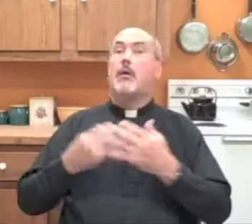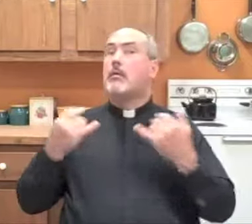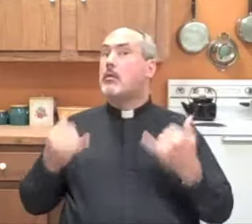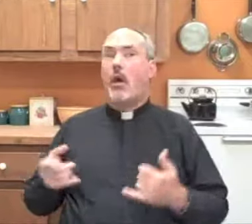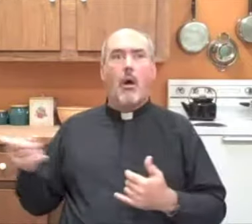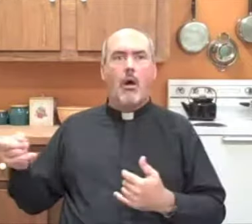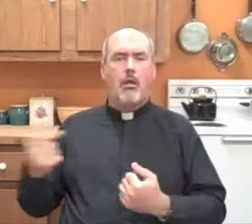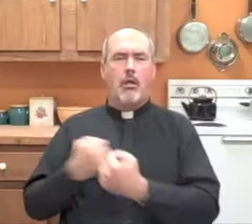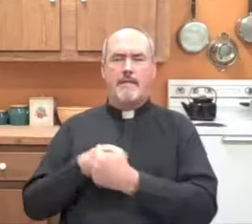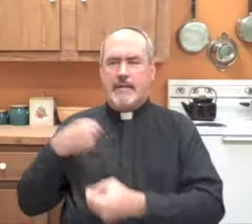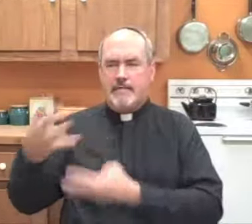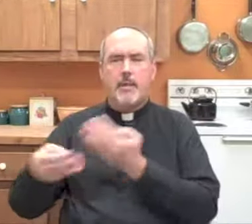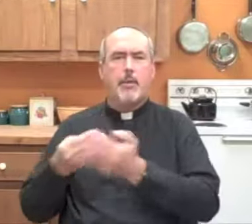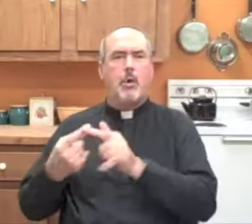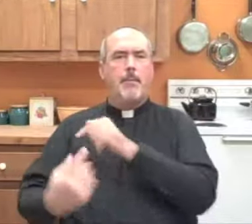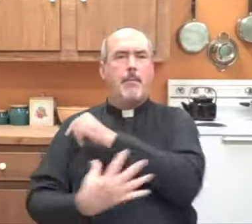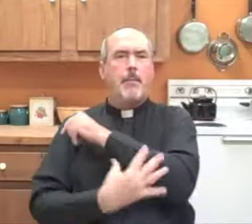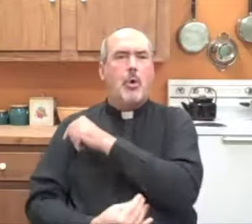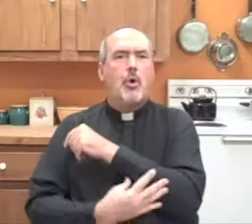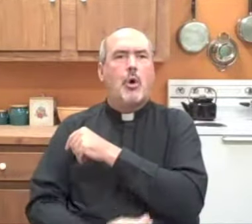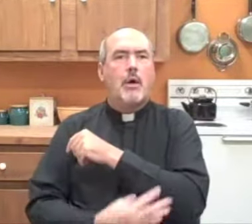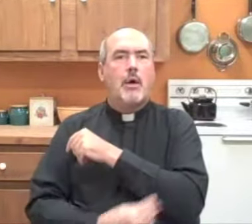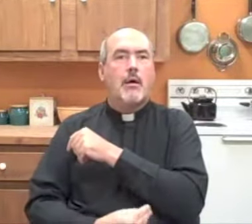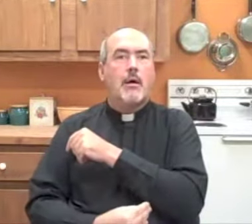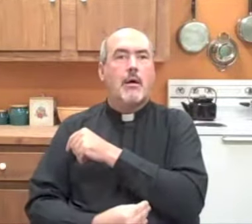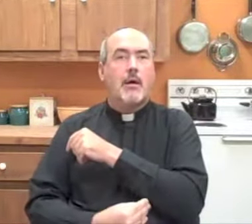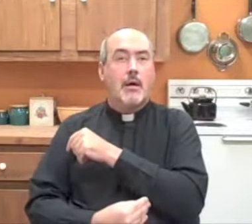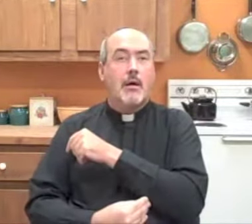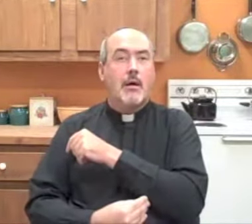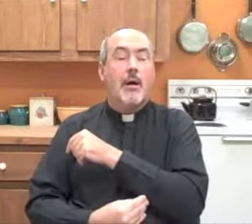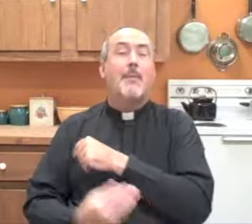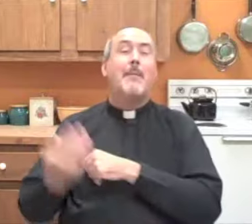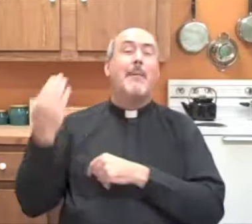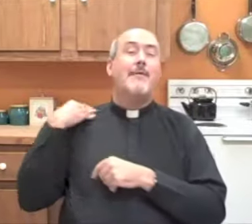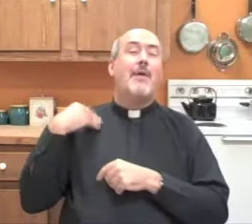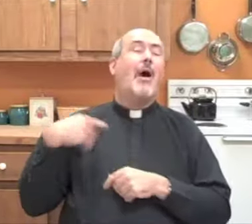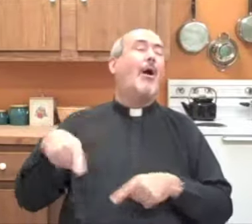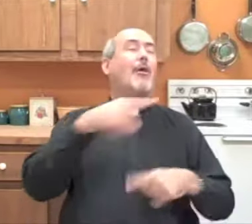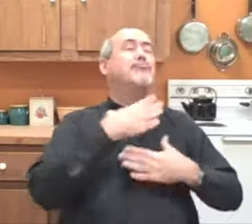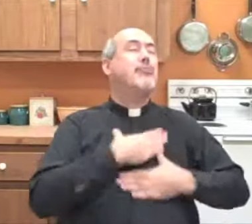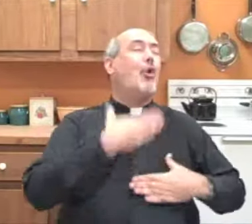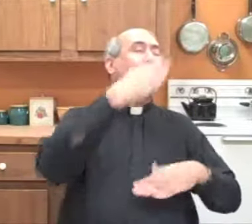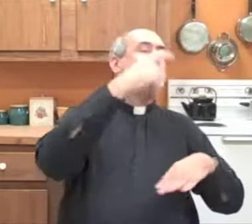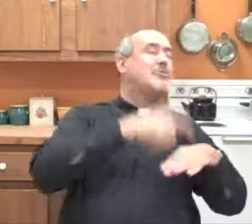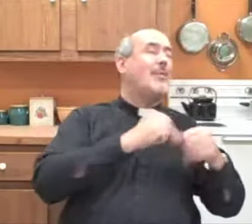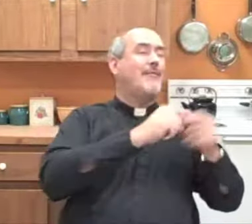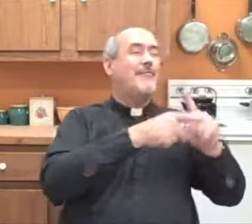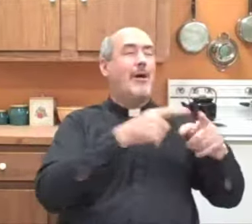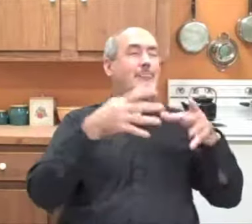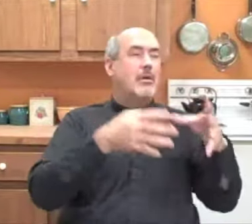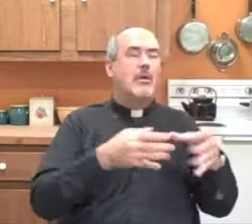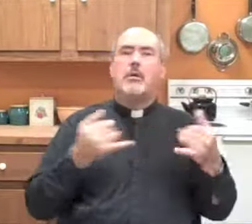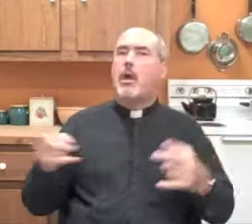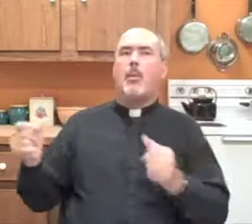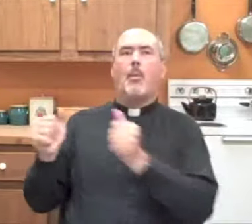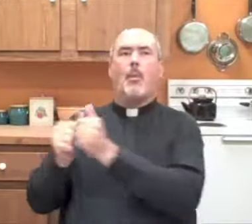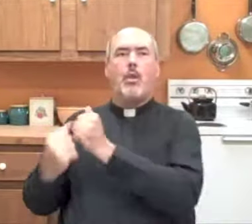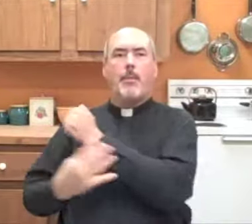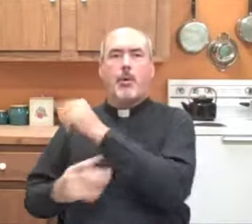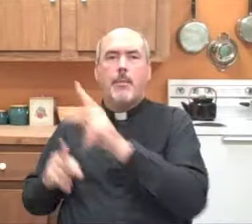In the past, he would spend lots of money on frivolous things, but now he gave his money to the poor. In the past, he